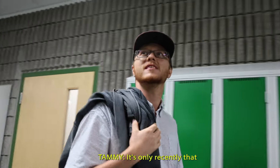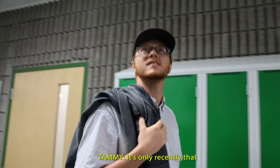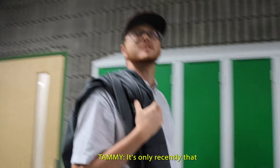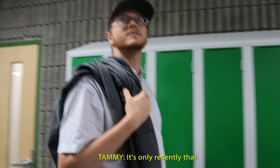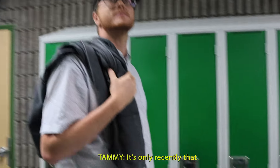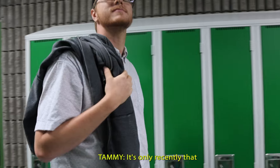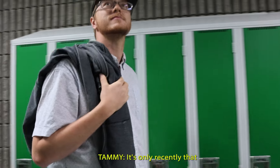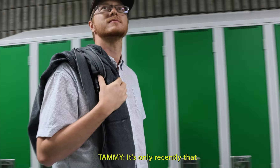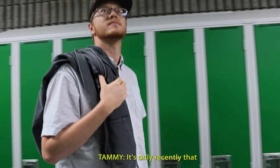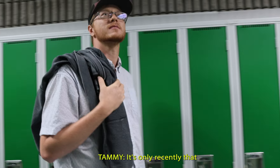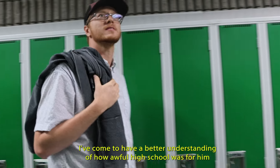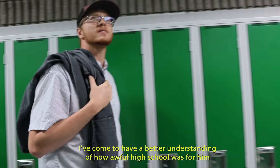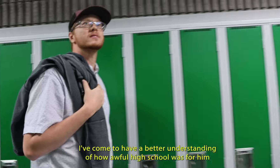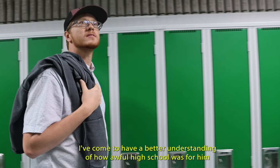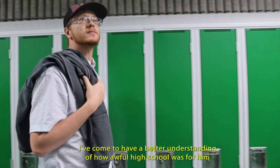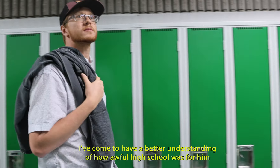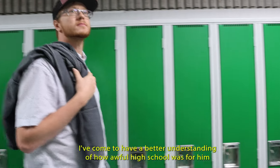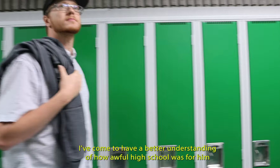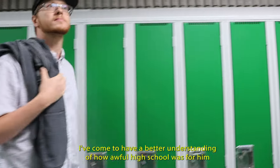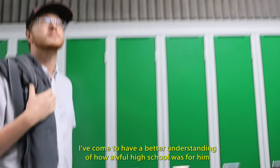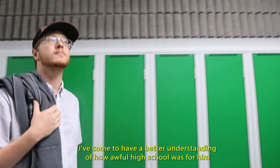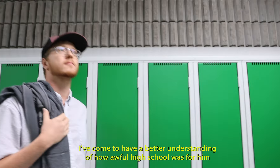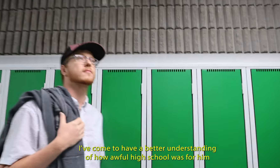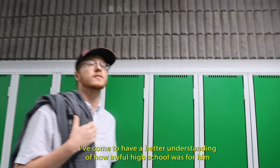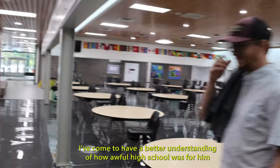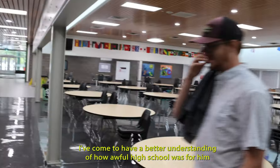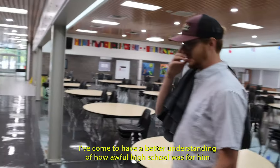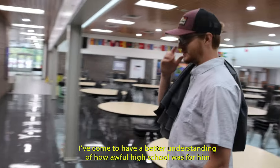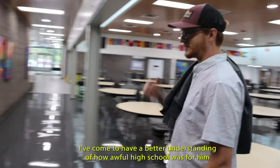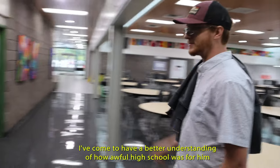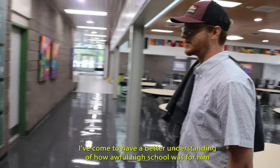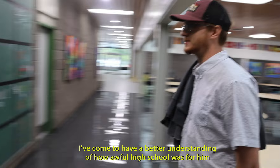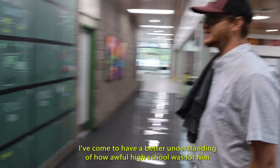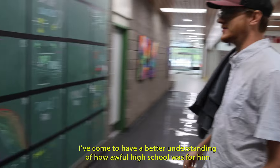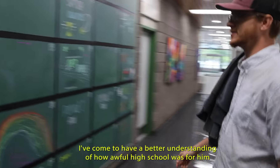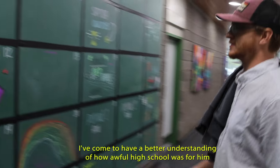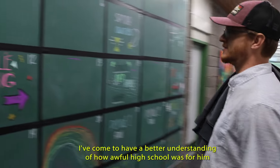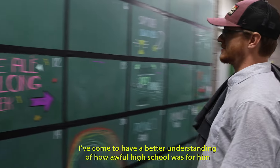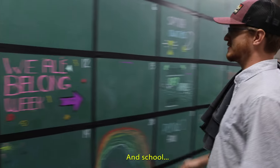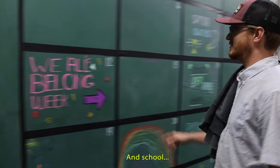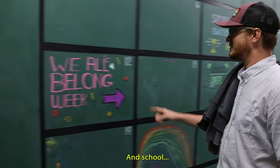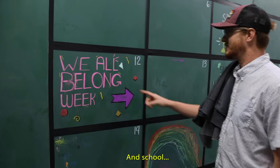I've come to have a better understanding of how awful high school was for him and school.